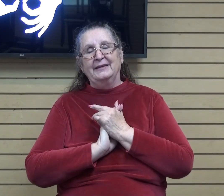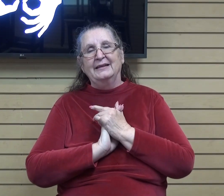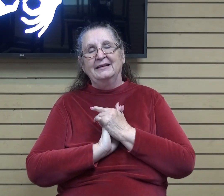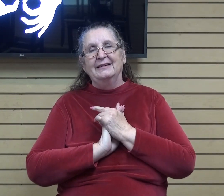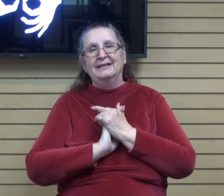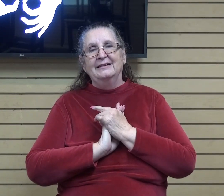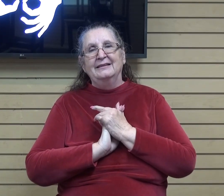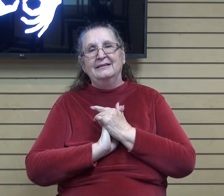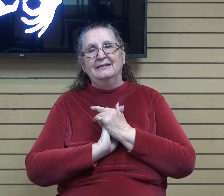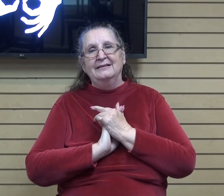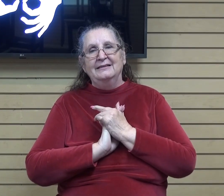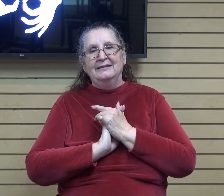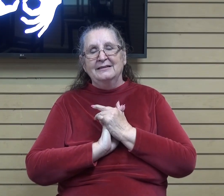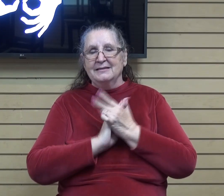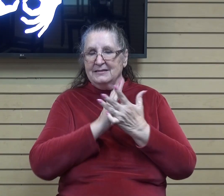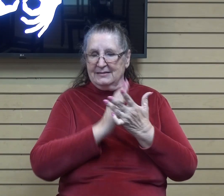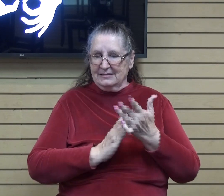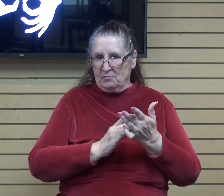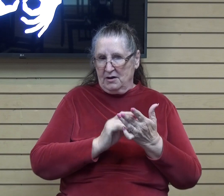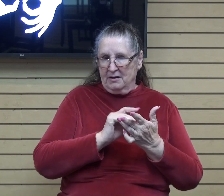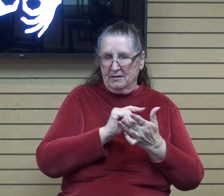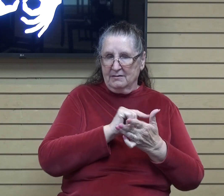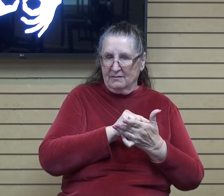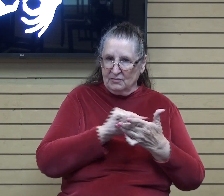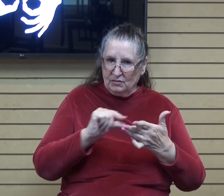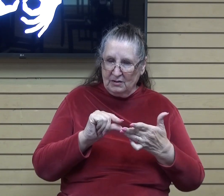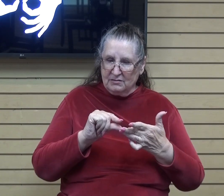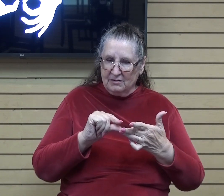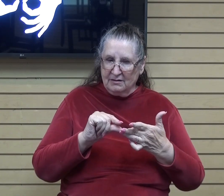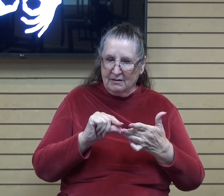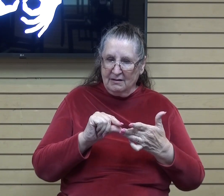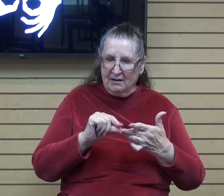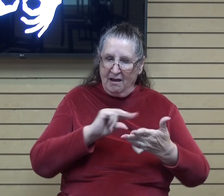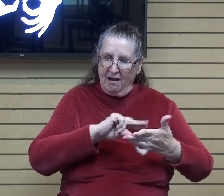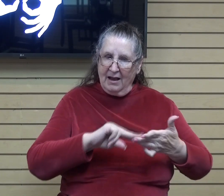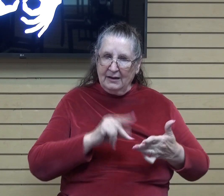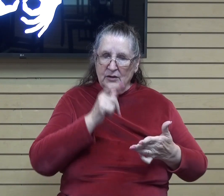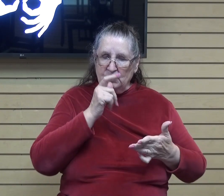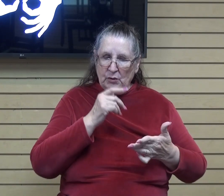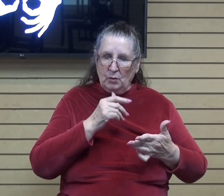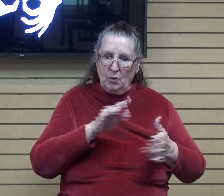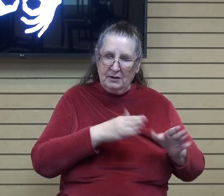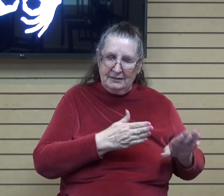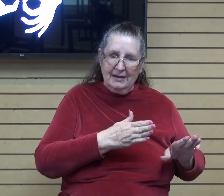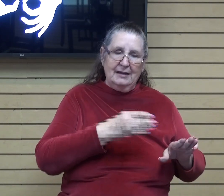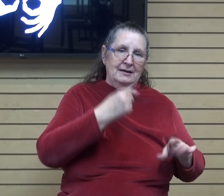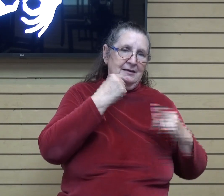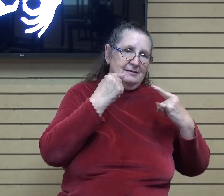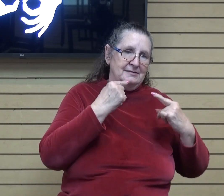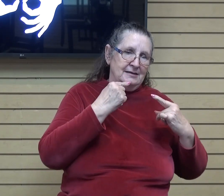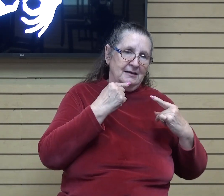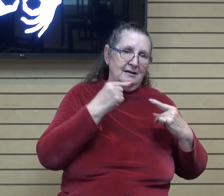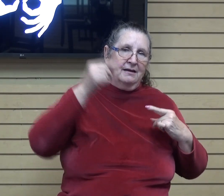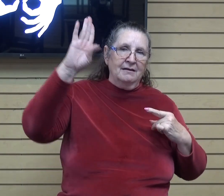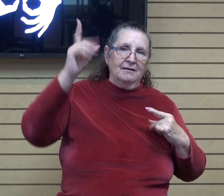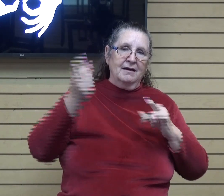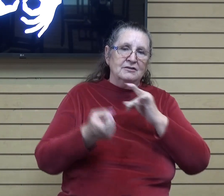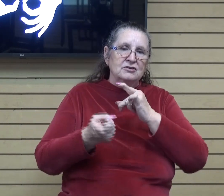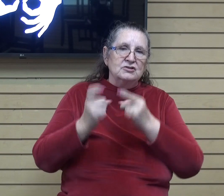This whole section of scripture highlights who we were, dead in sin. And God transformed us. God